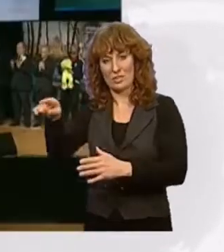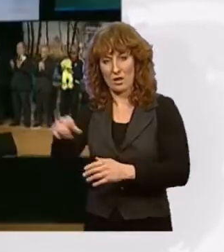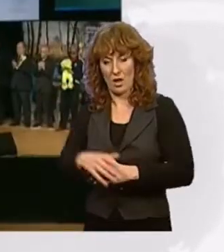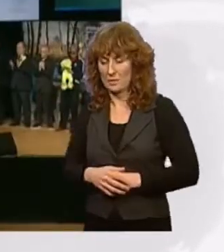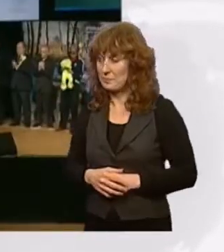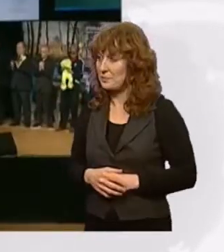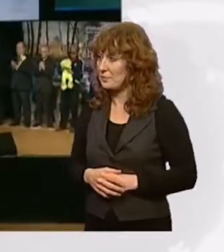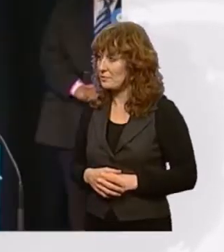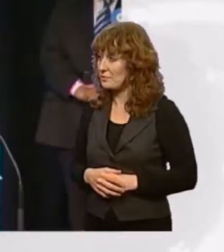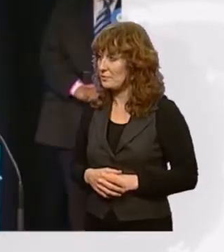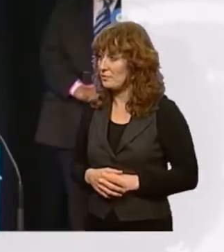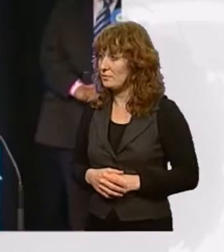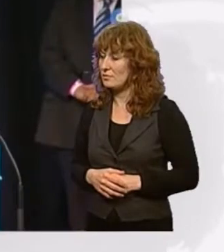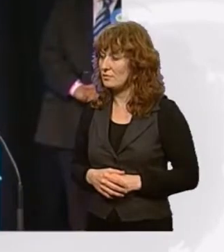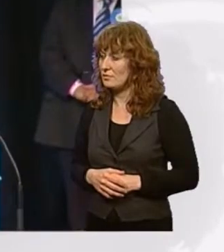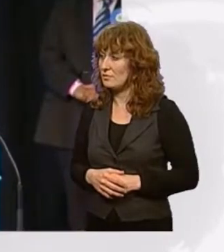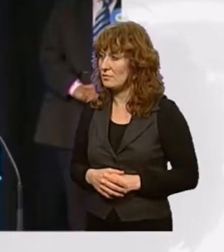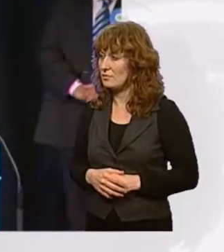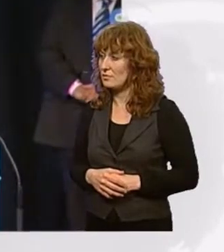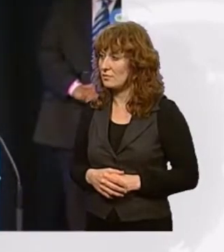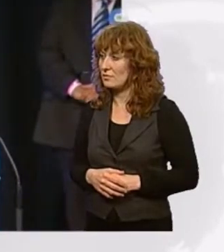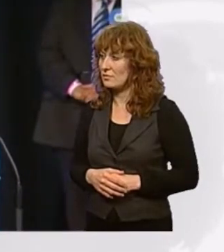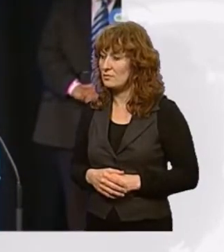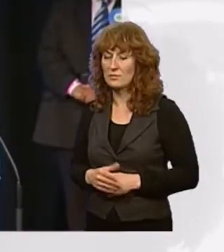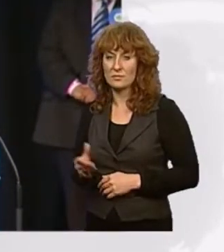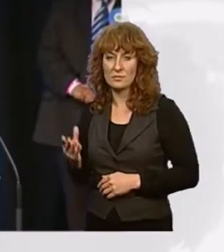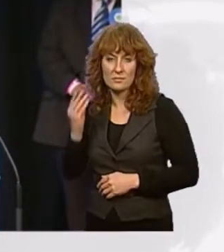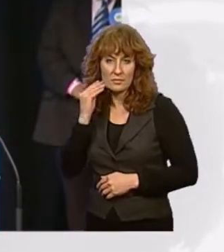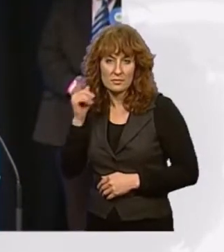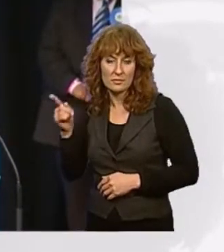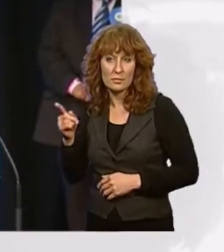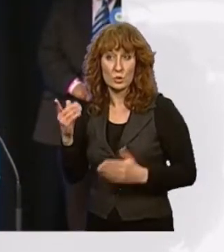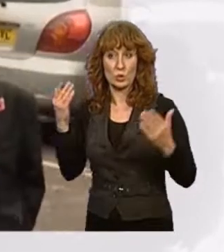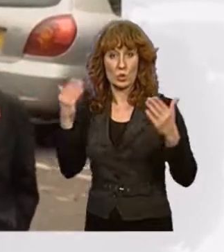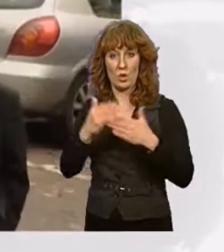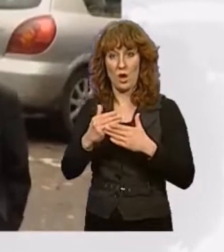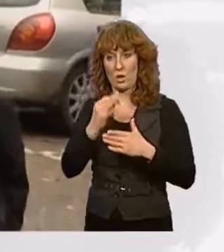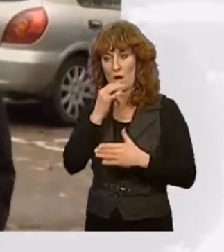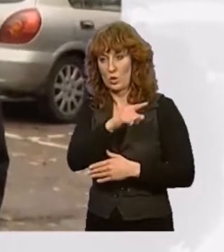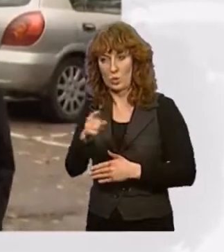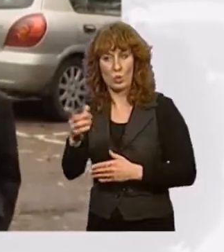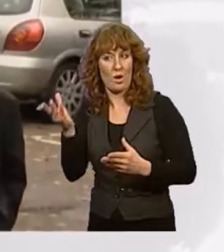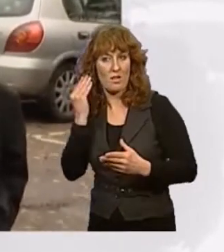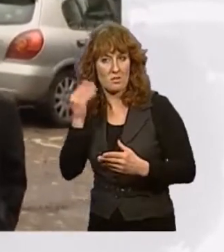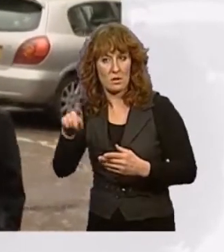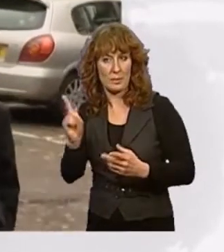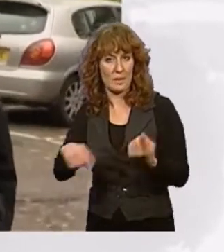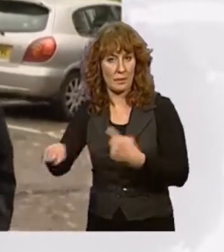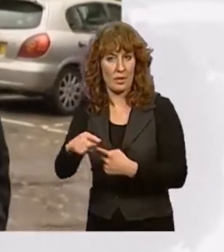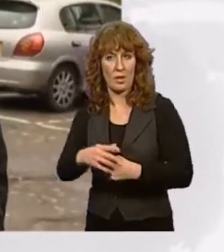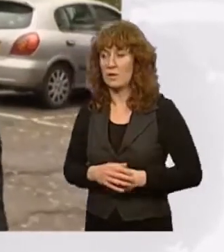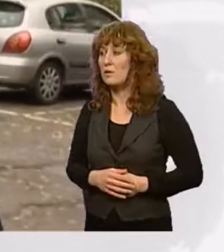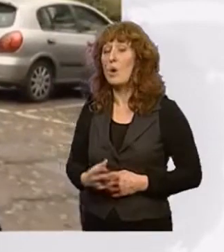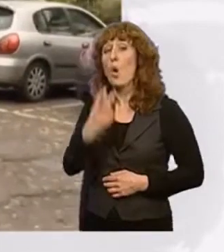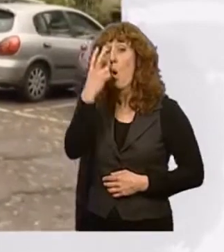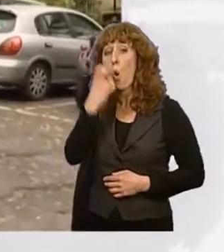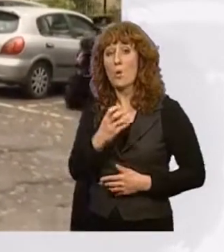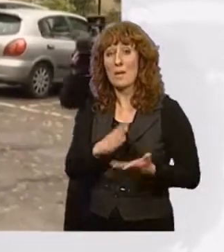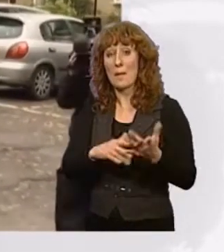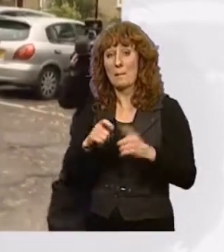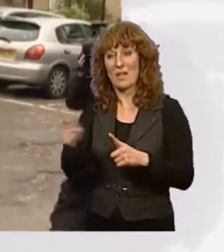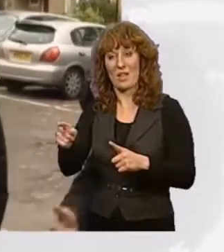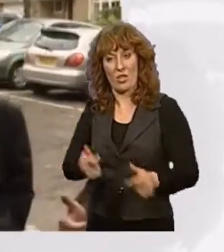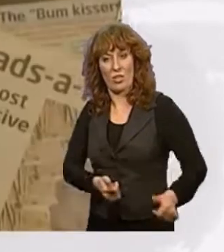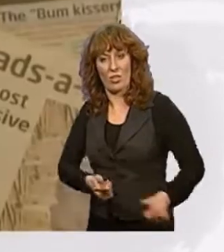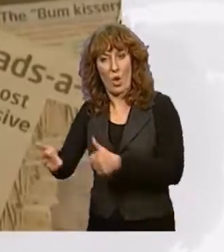Tonight, I urge you to listen to the decent people of Oldham East and Saddleworth. Labour's old MP was thrown out